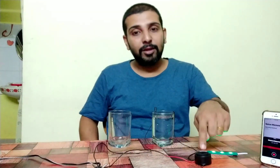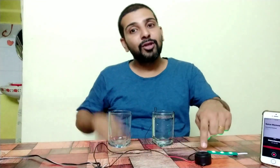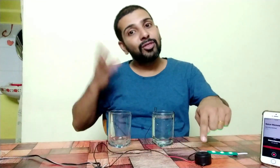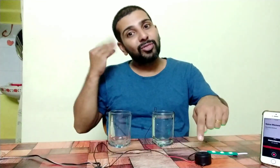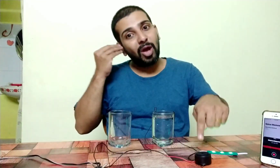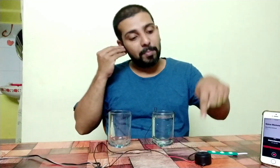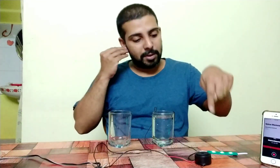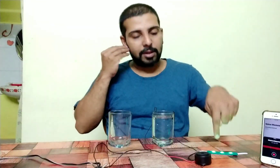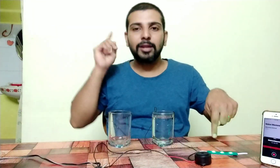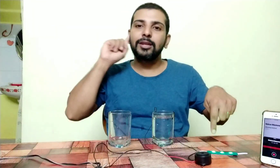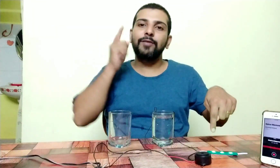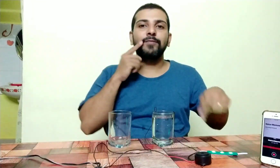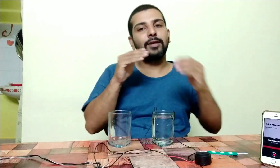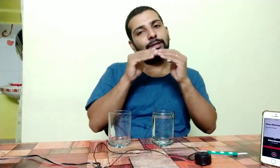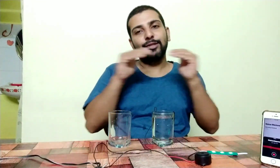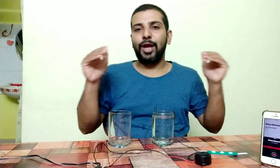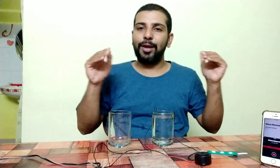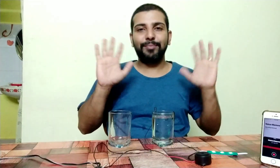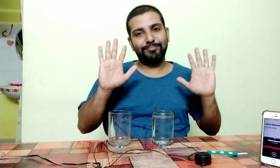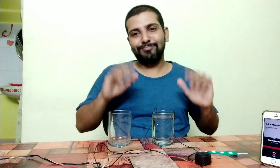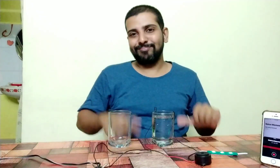You're not